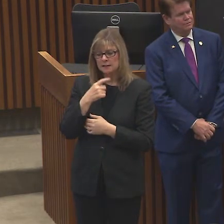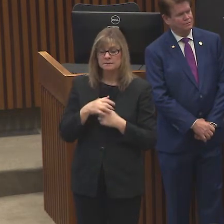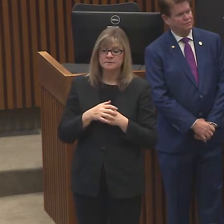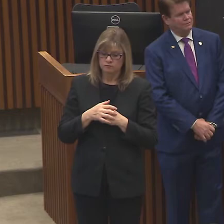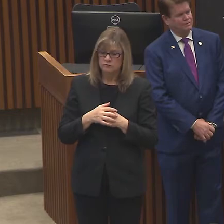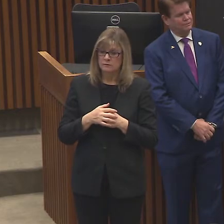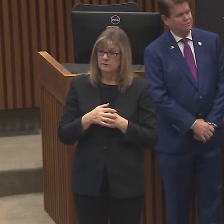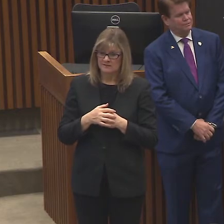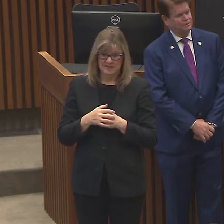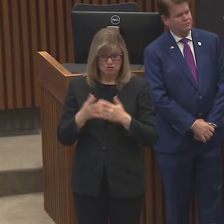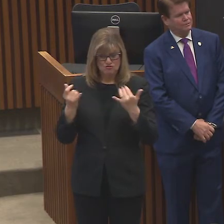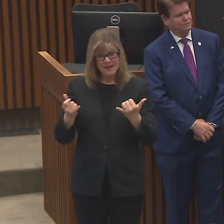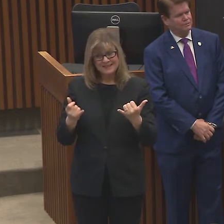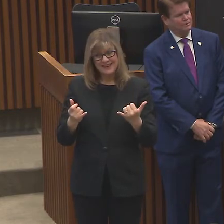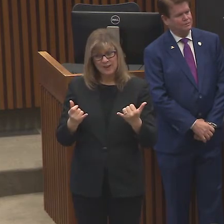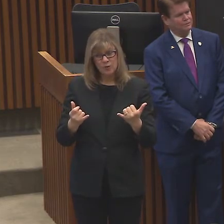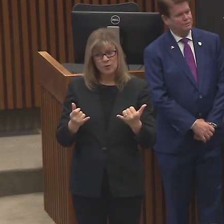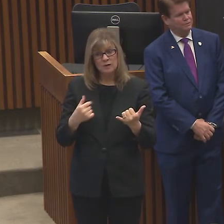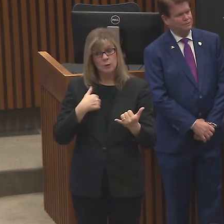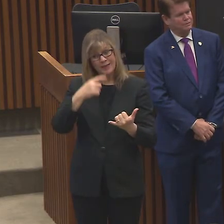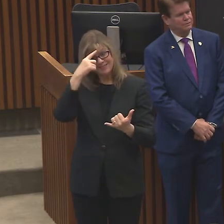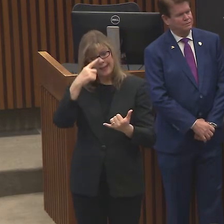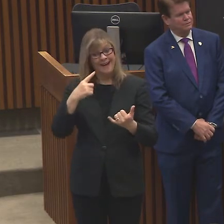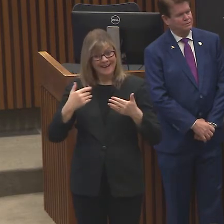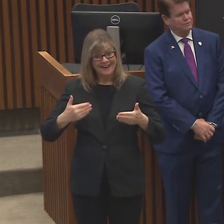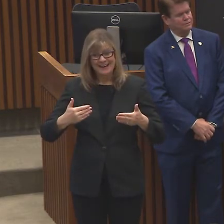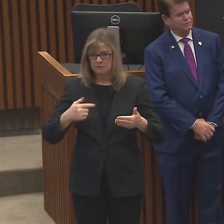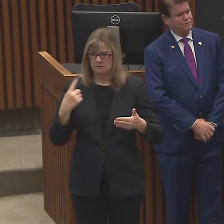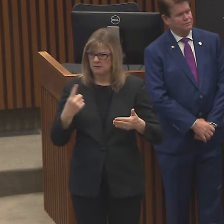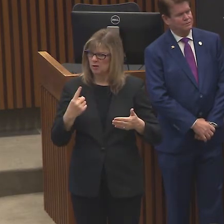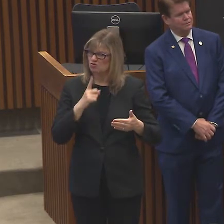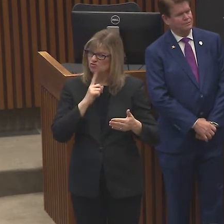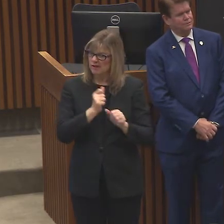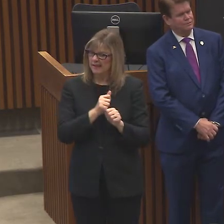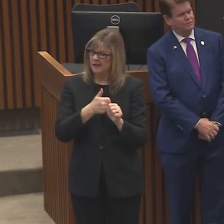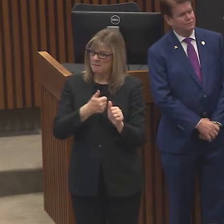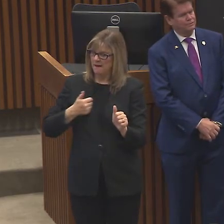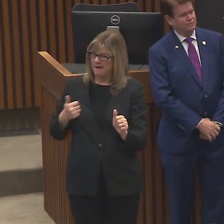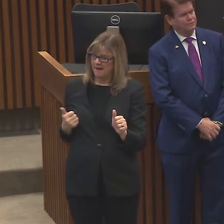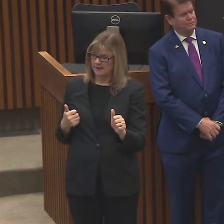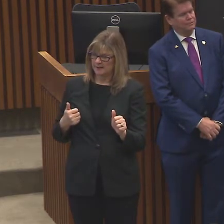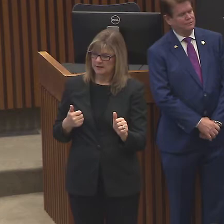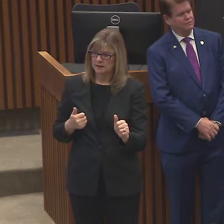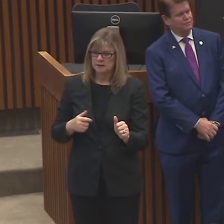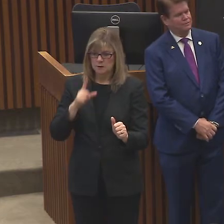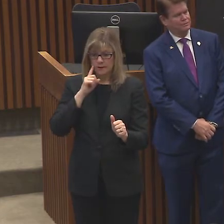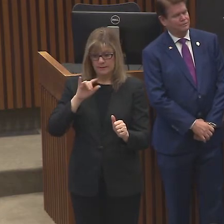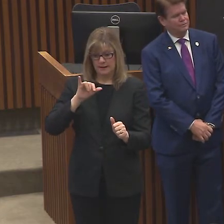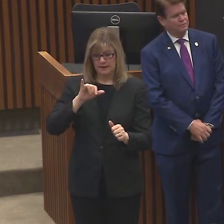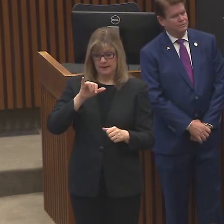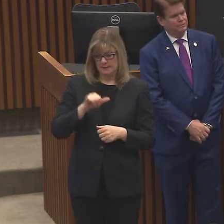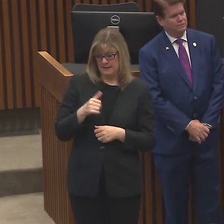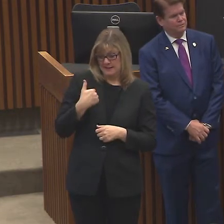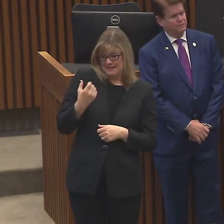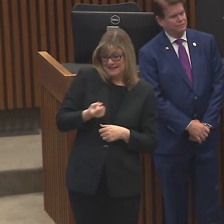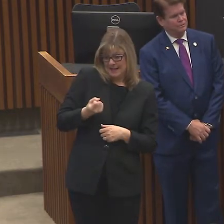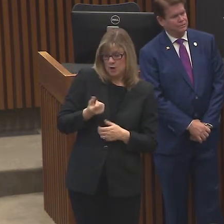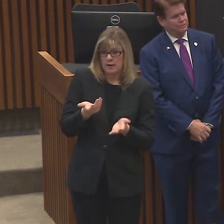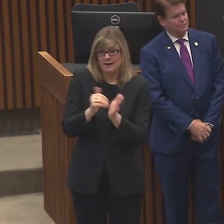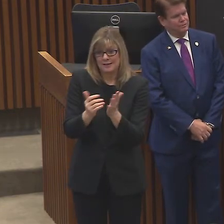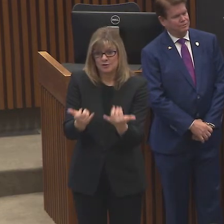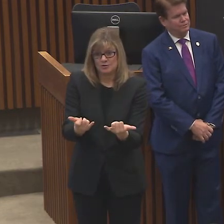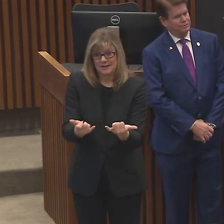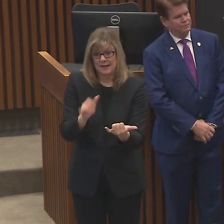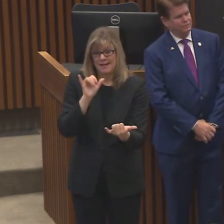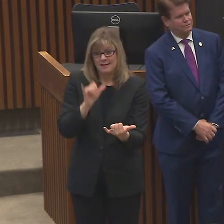where you think you are and I think that the actions that were taken first on Saturday and then again today are